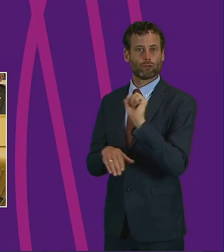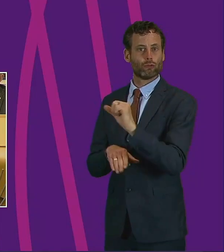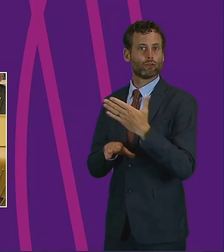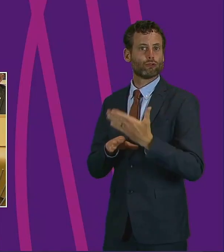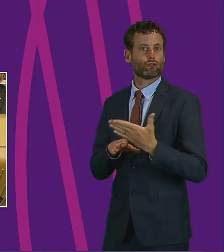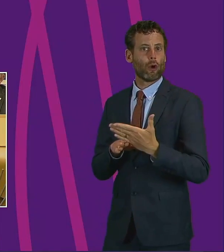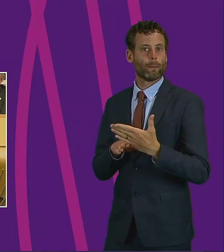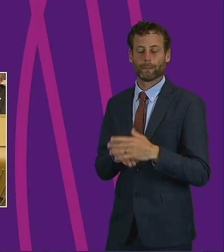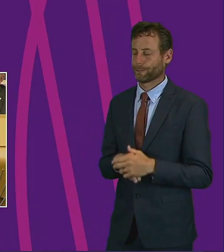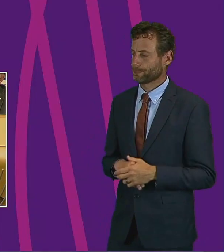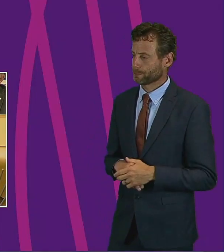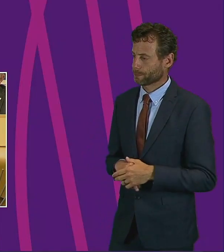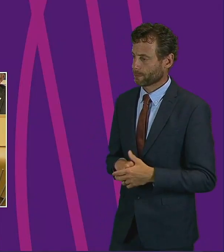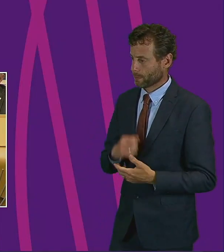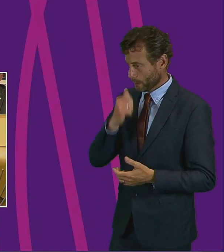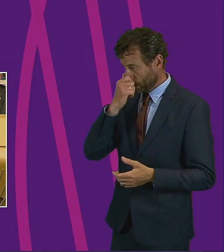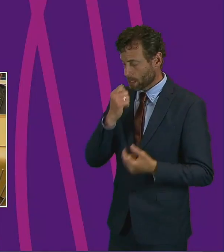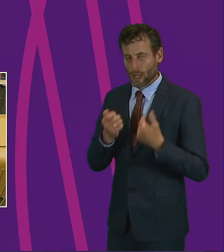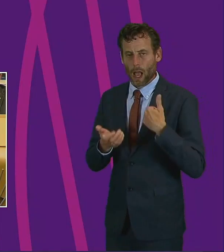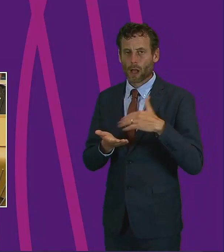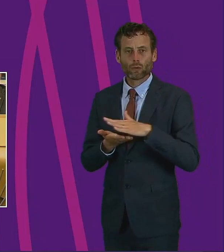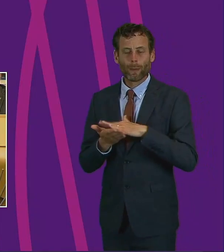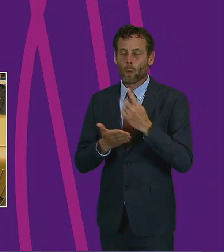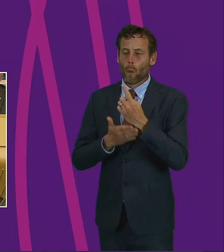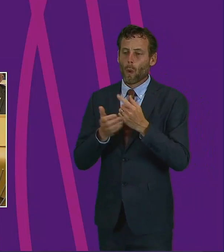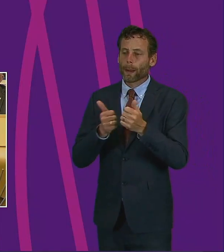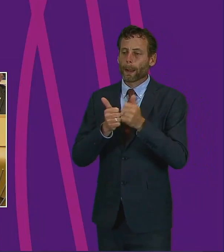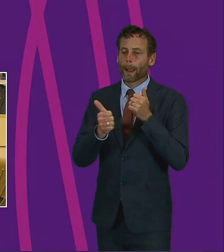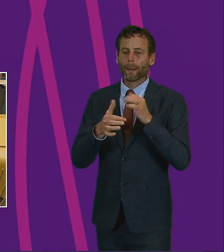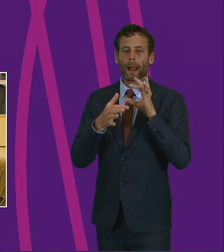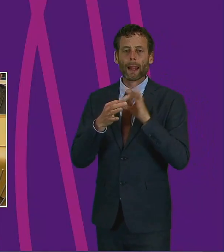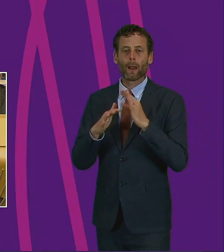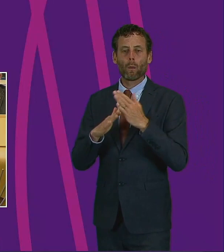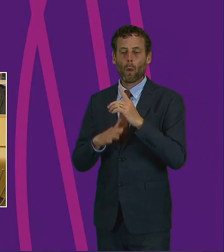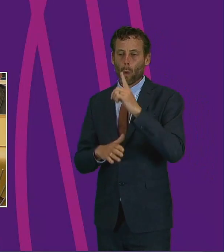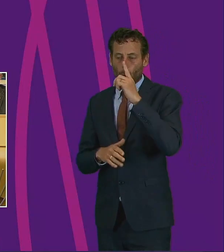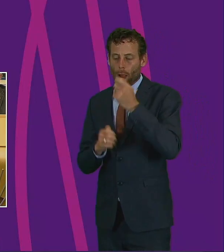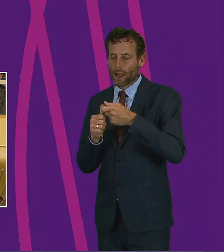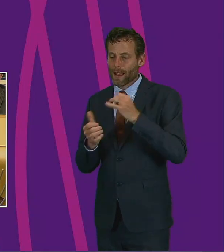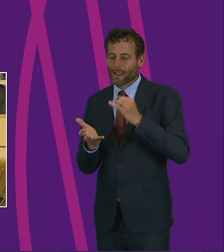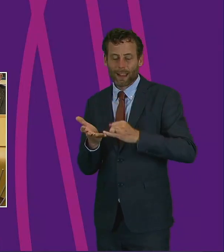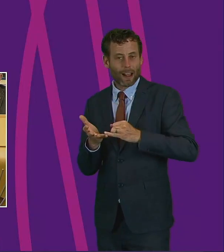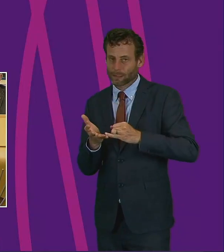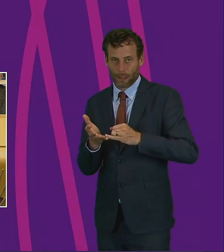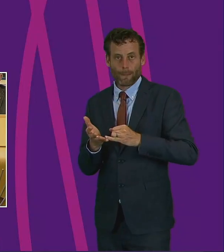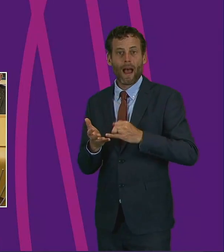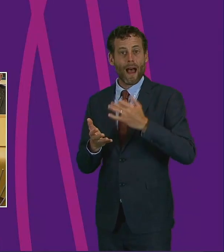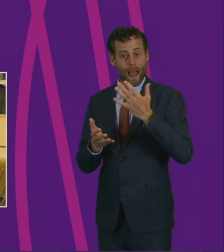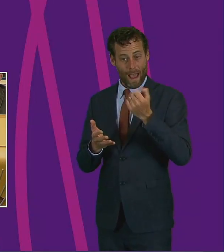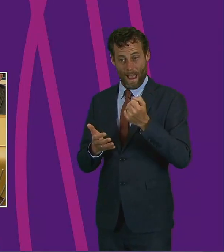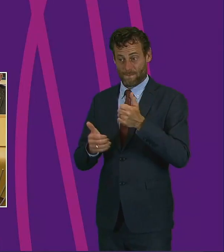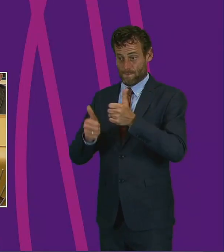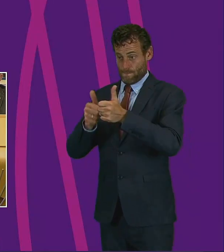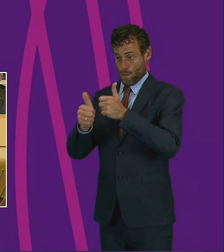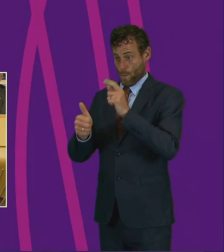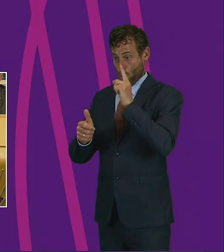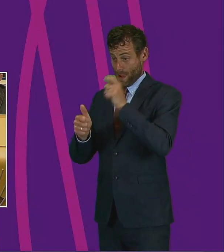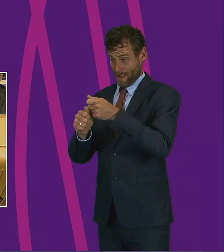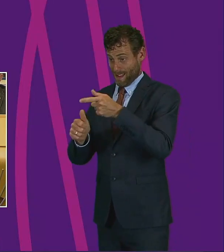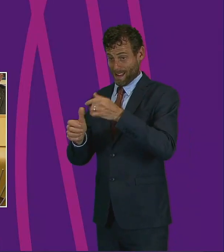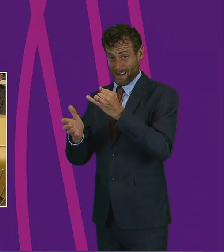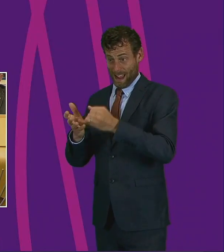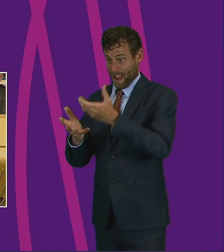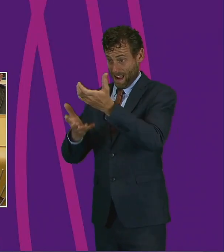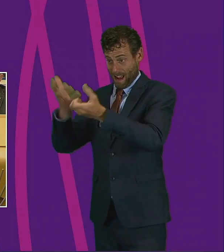about those directly employed by oil and gas companies, but those in the supply chain and the tangential businesses who employ many more people,